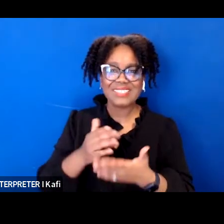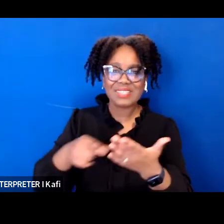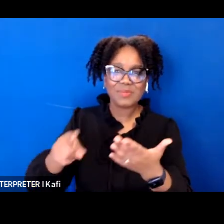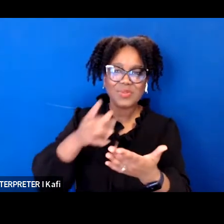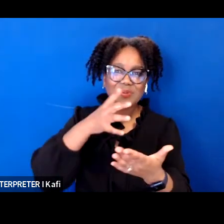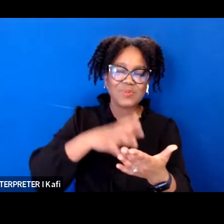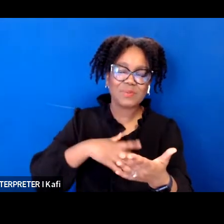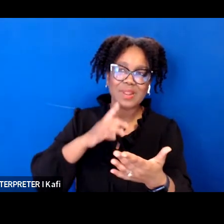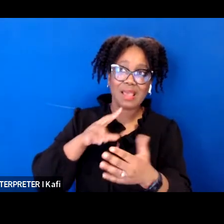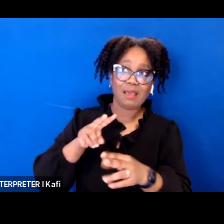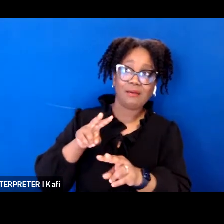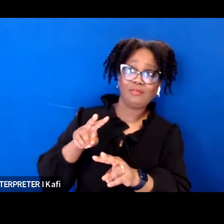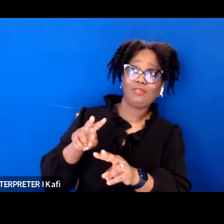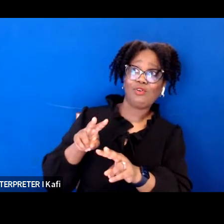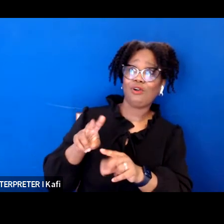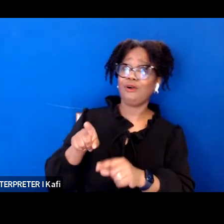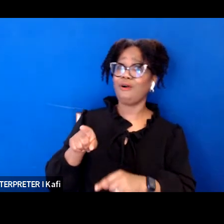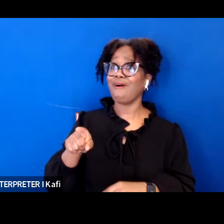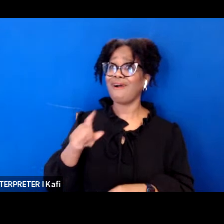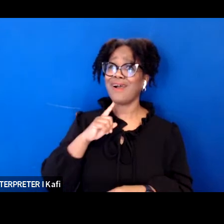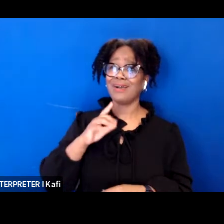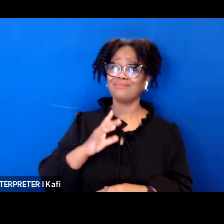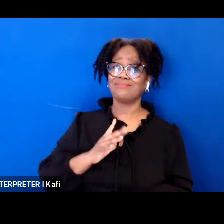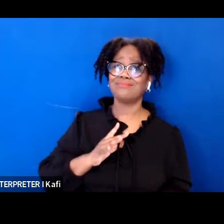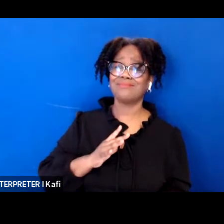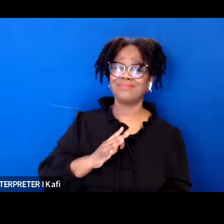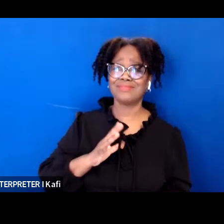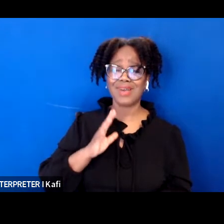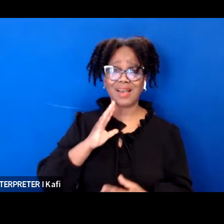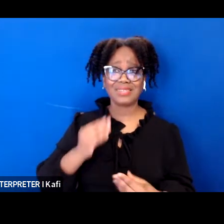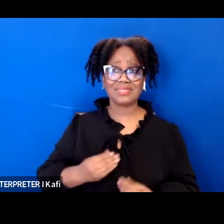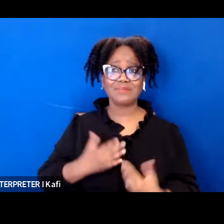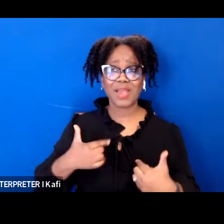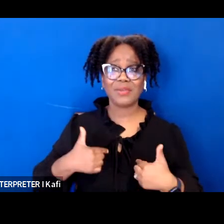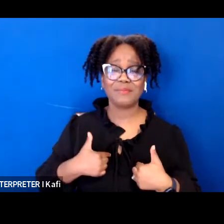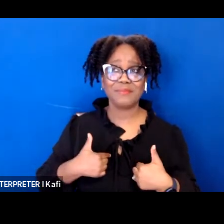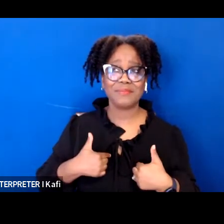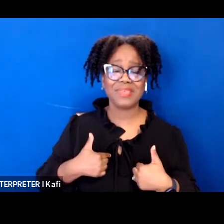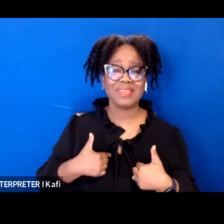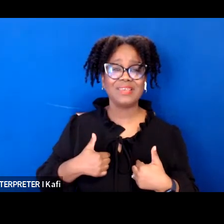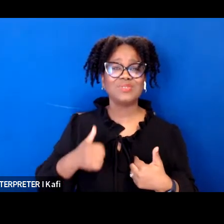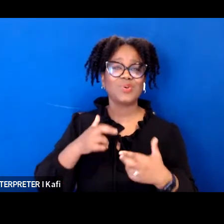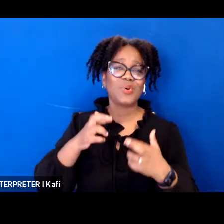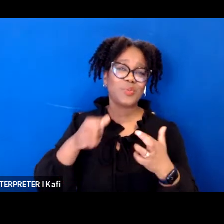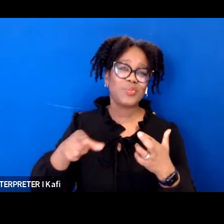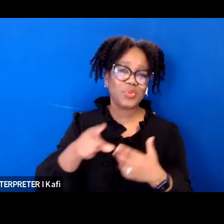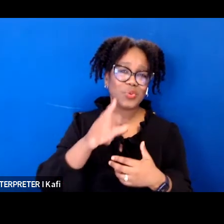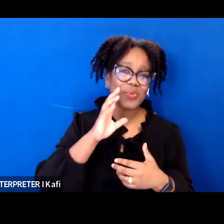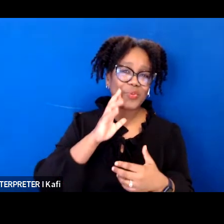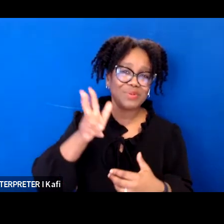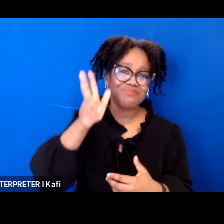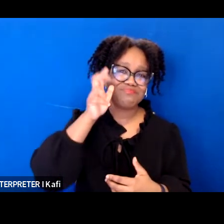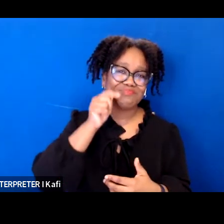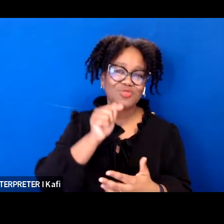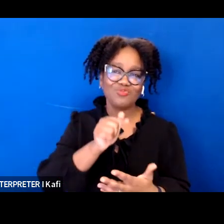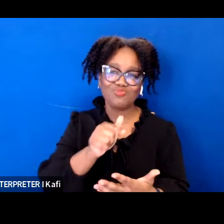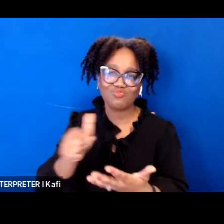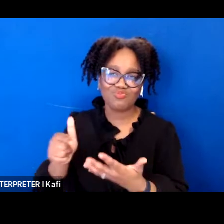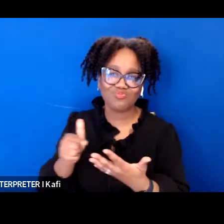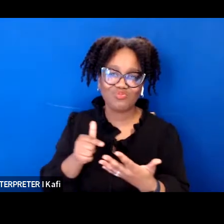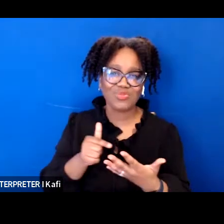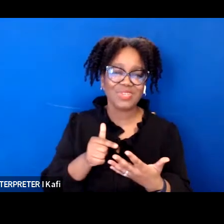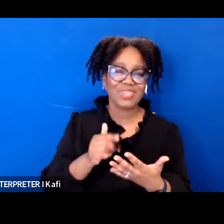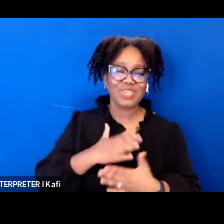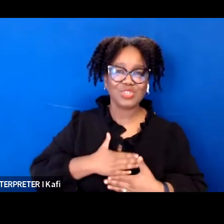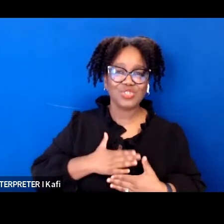afar and i hope you all will enjoy to hear what they have to say and we're all excited to rise